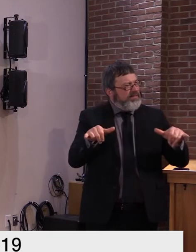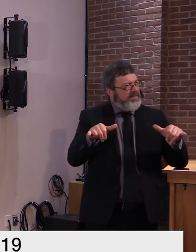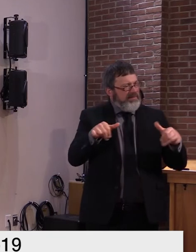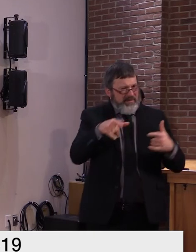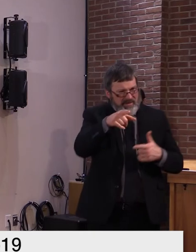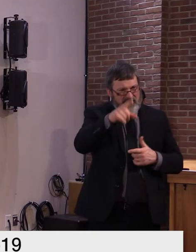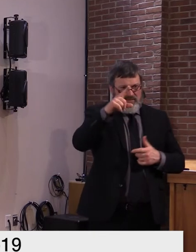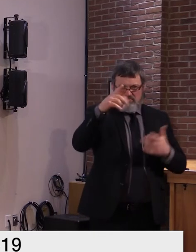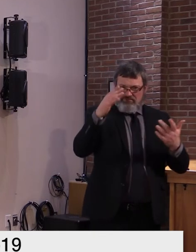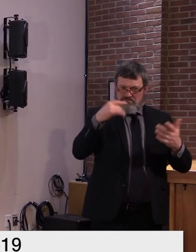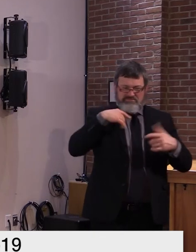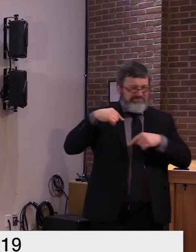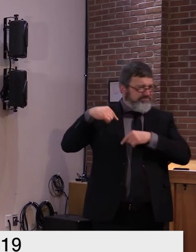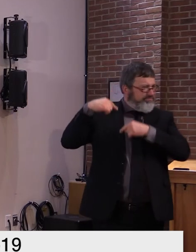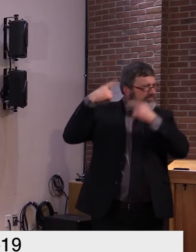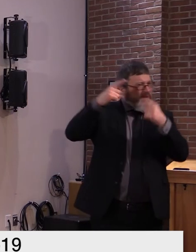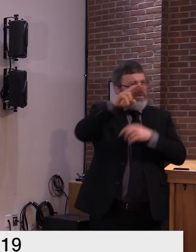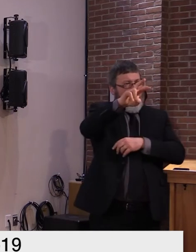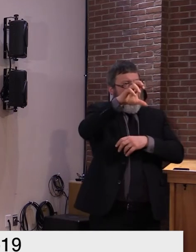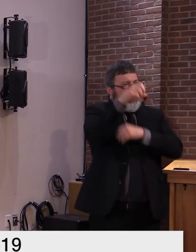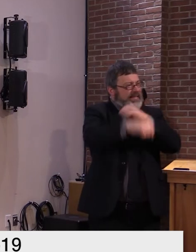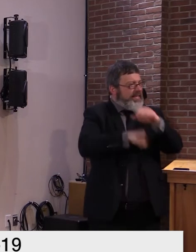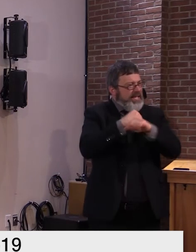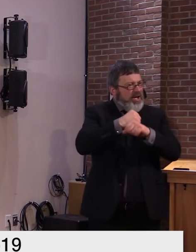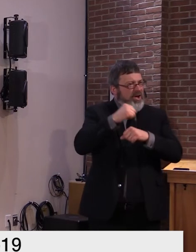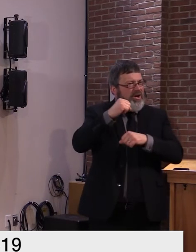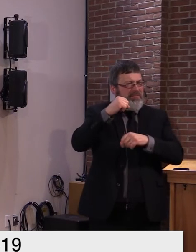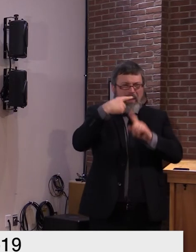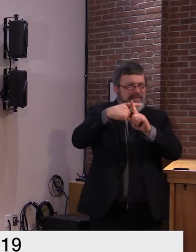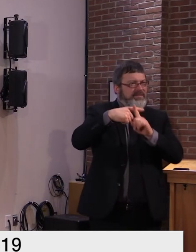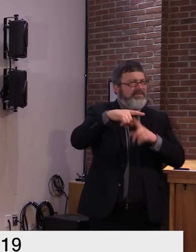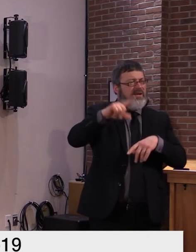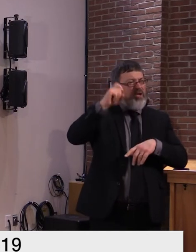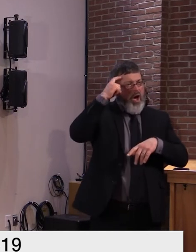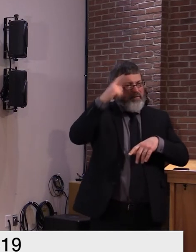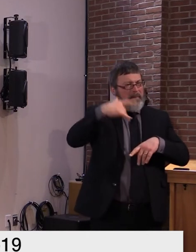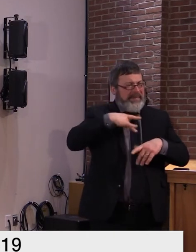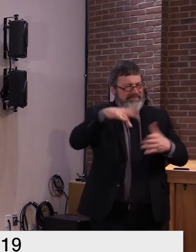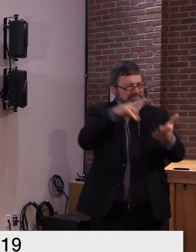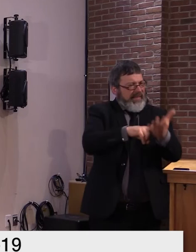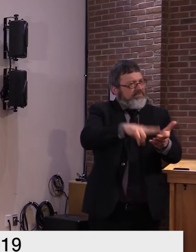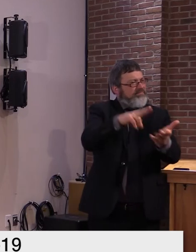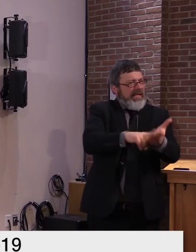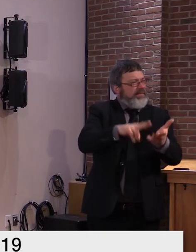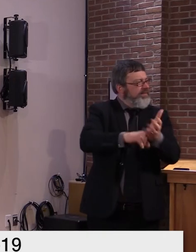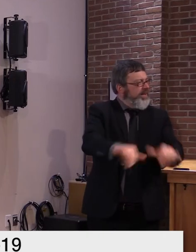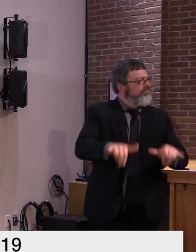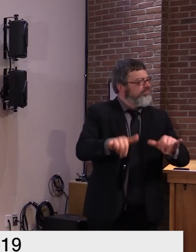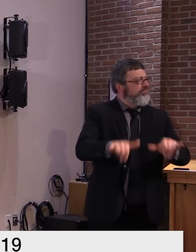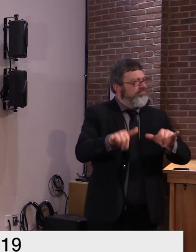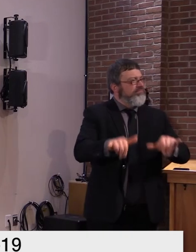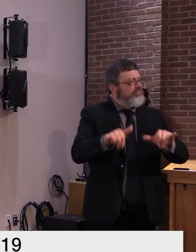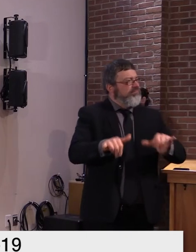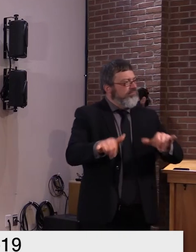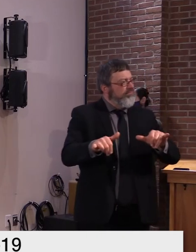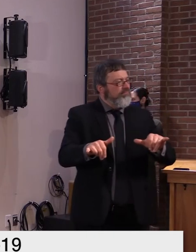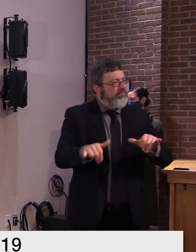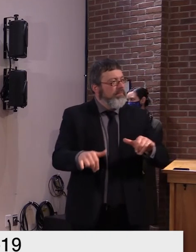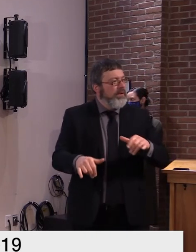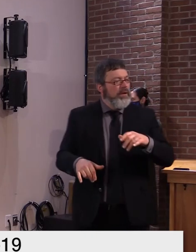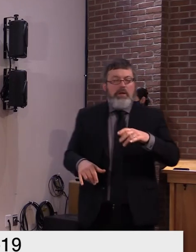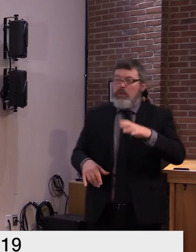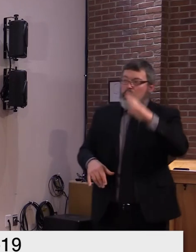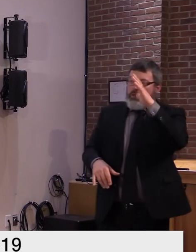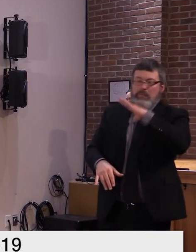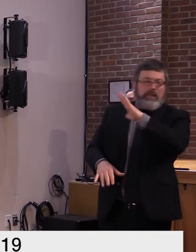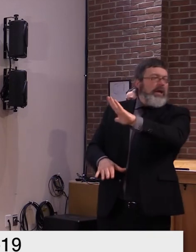bizarre. But if the election did not follow their